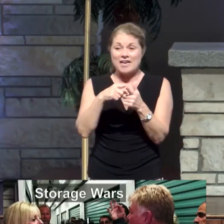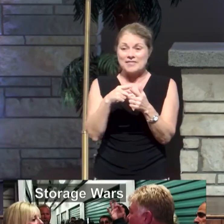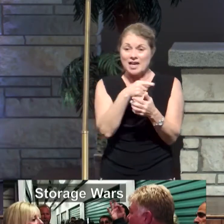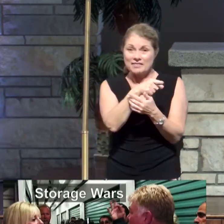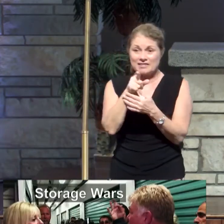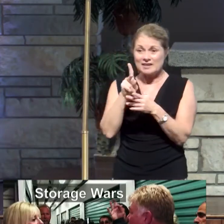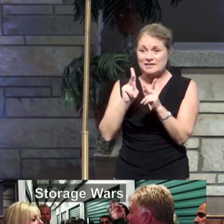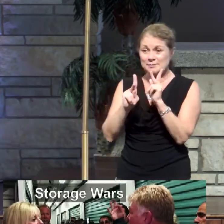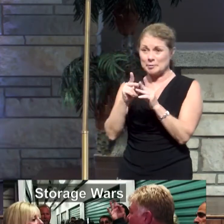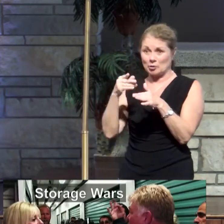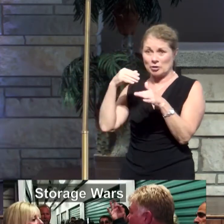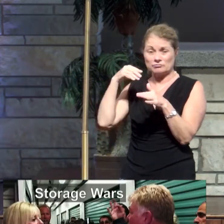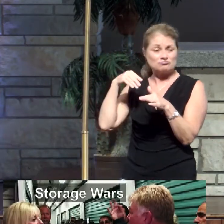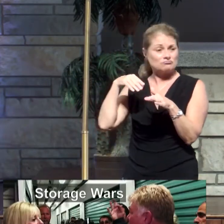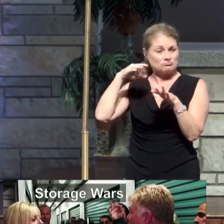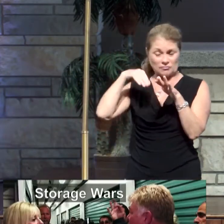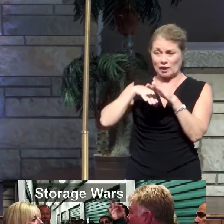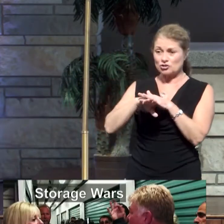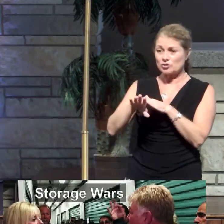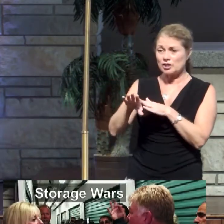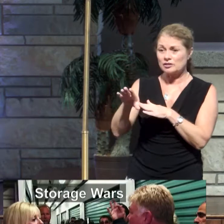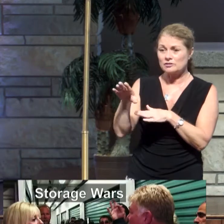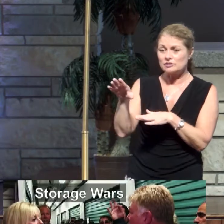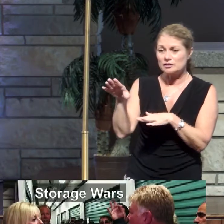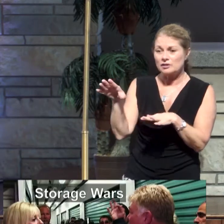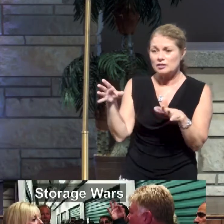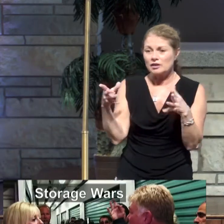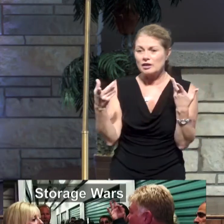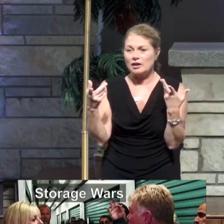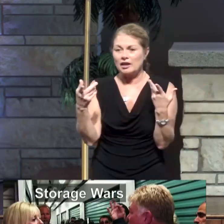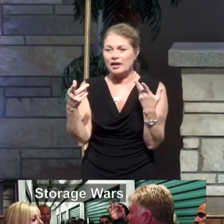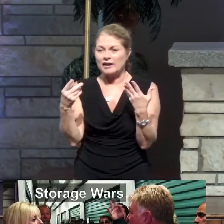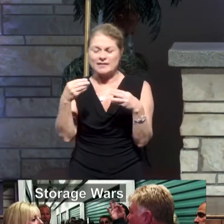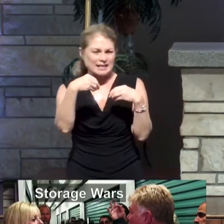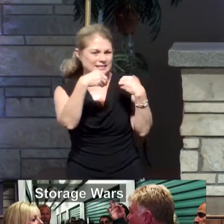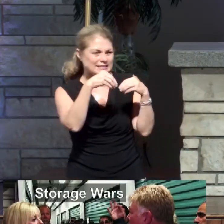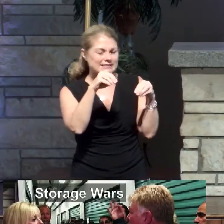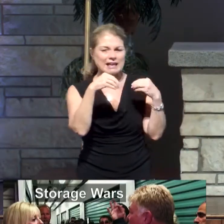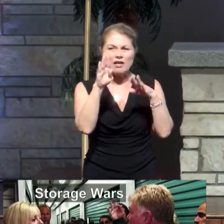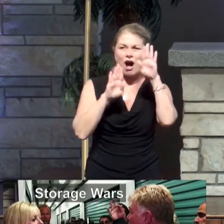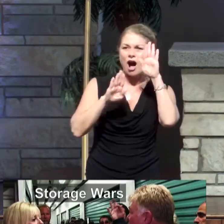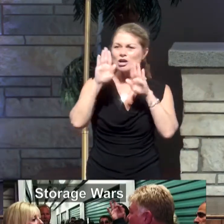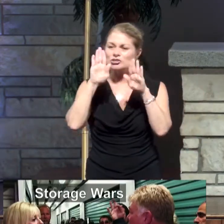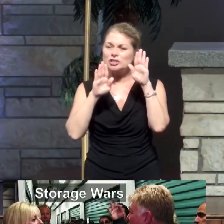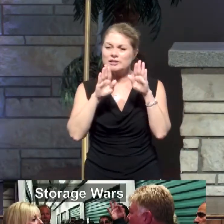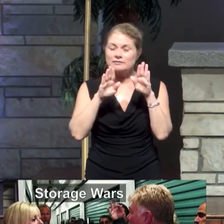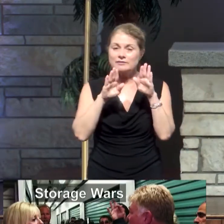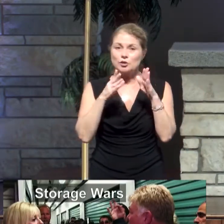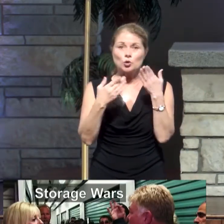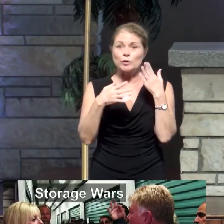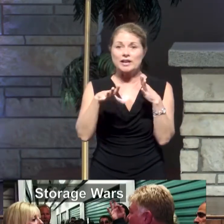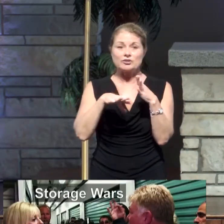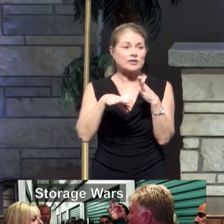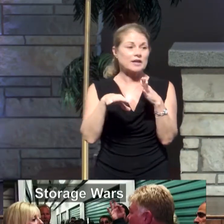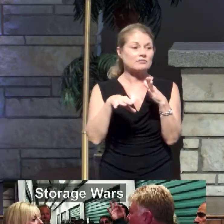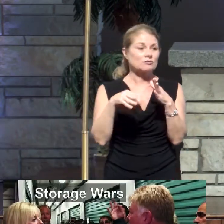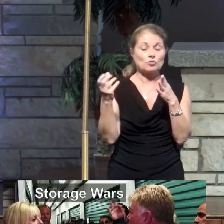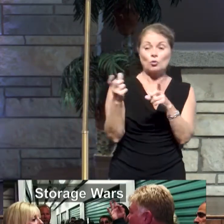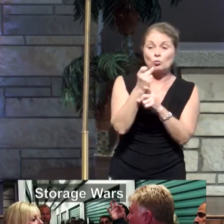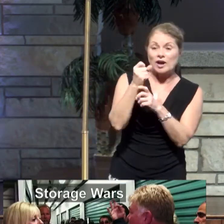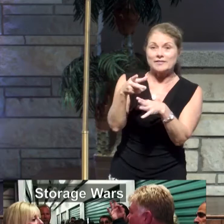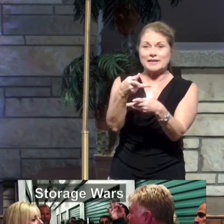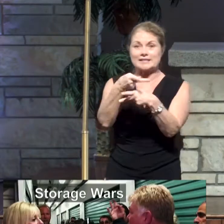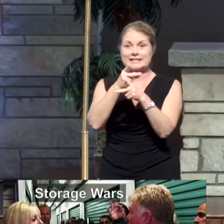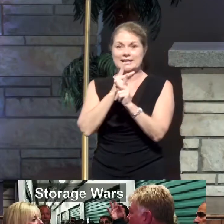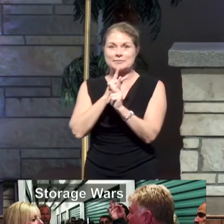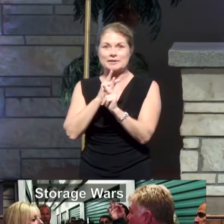these people would come in, they would auction the storage unit off, and they got to keep or sell whatever was on the inside. Or let me ask you this. Don't show